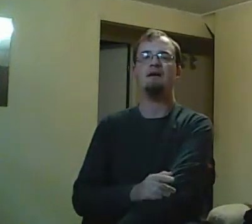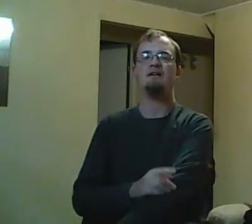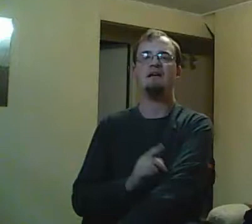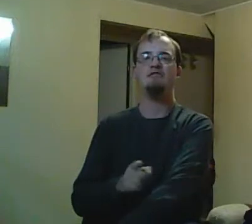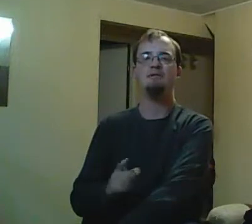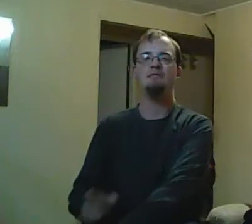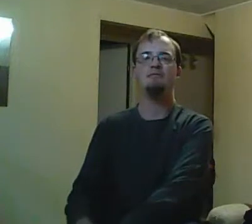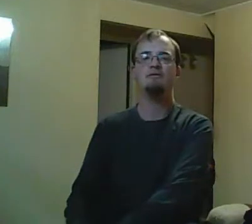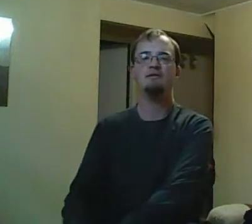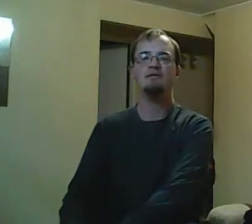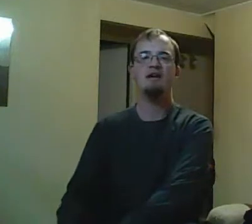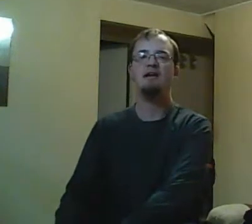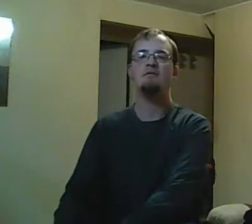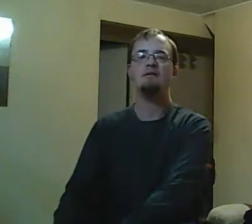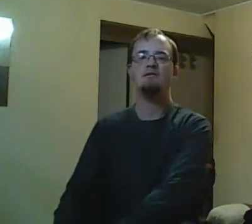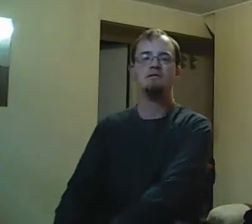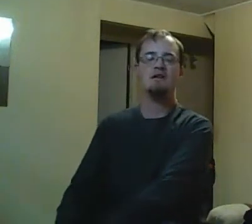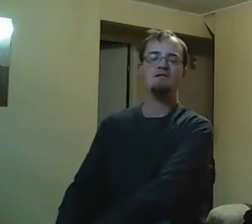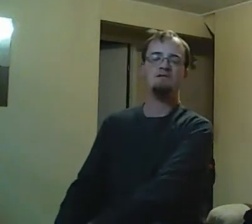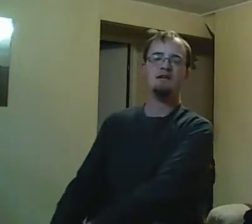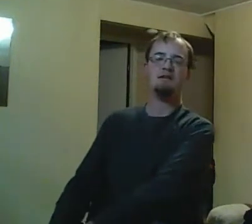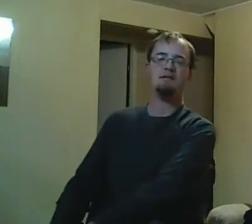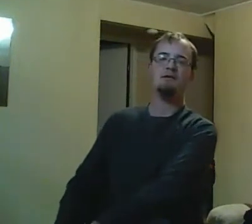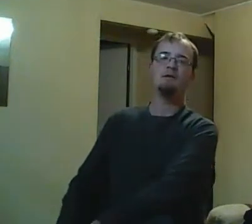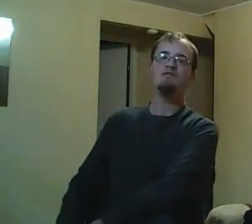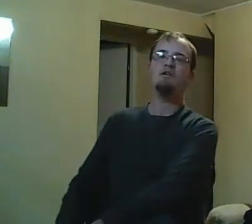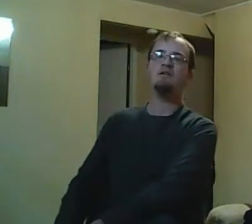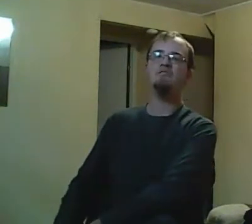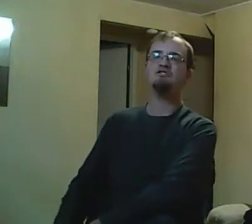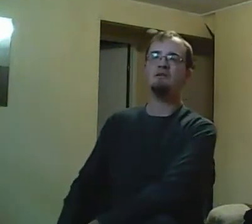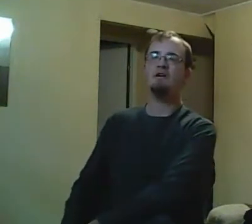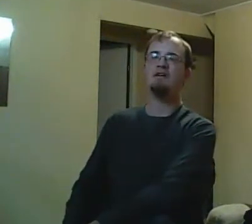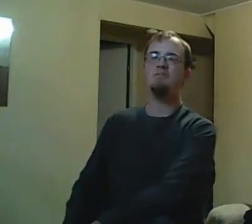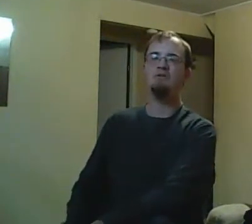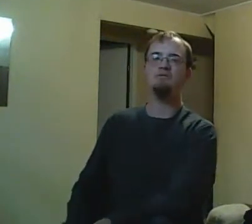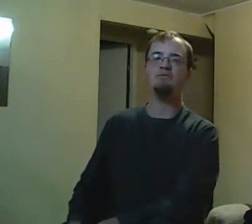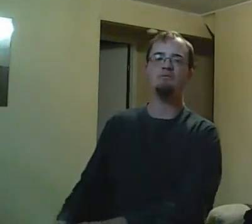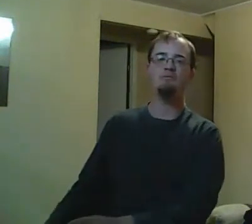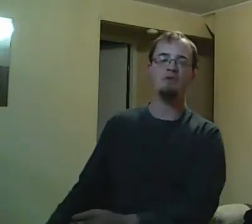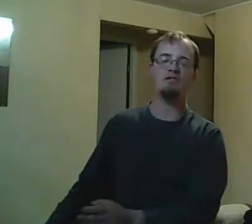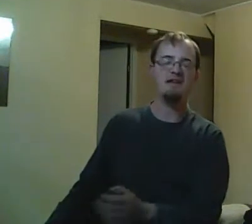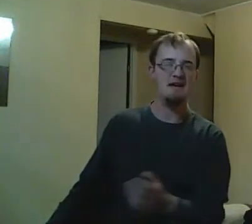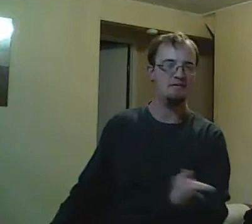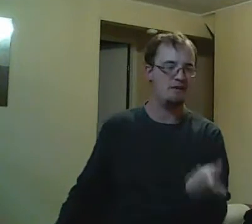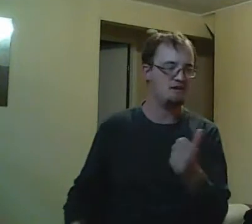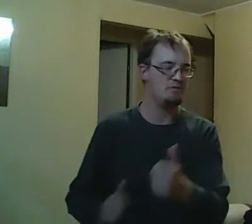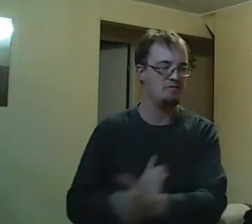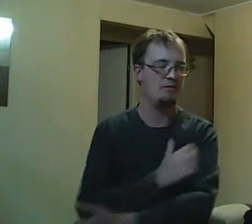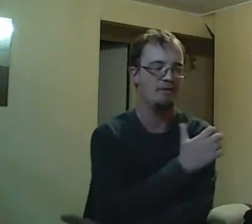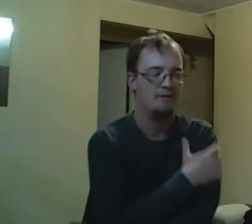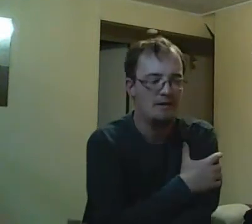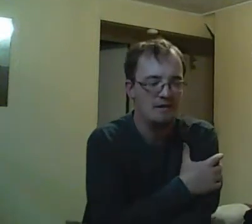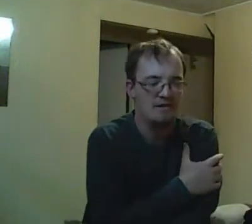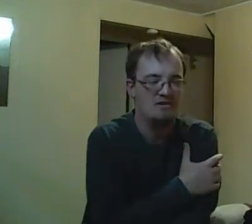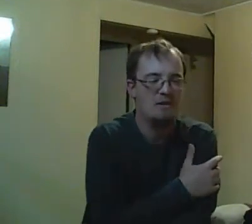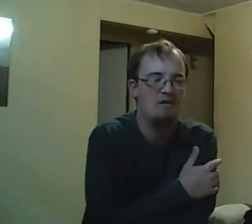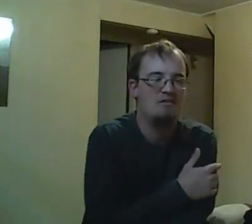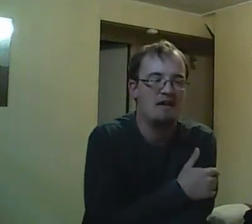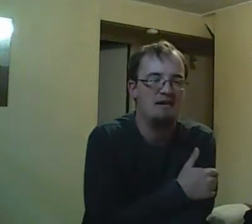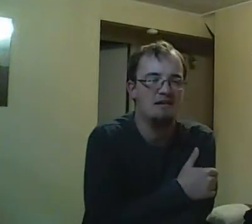So, of course, Back in Black also marked when Sean went back home to Wazaga Beach after talking to his parents and saying that his parents